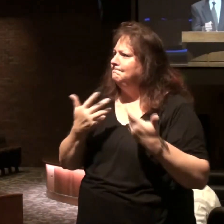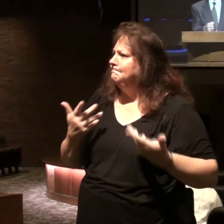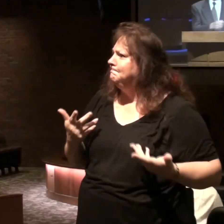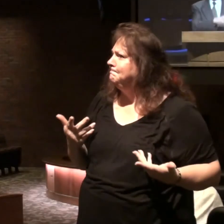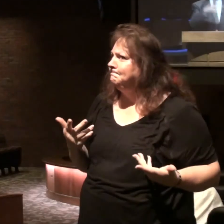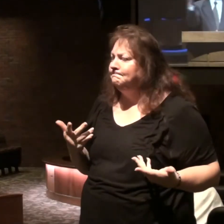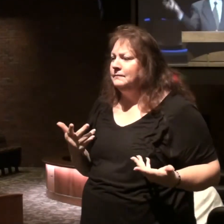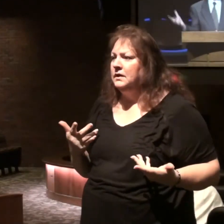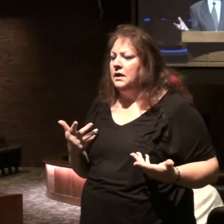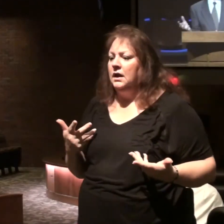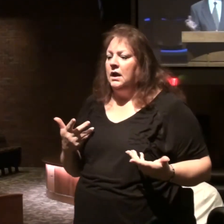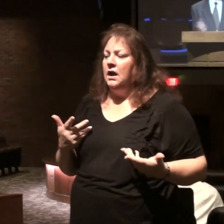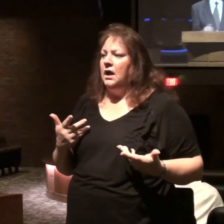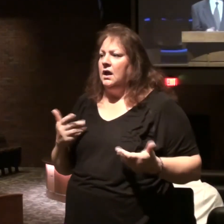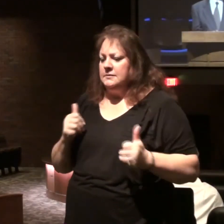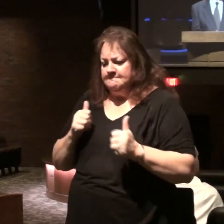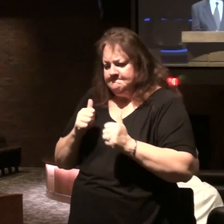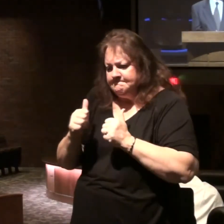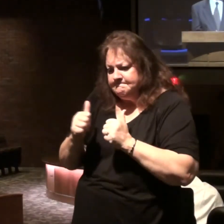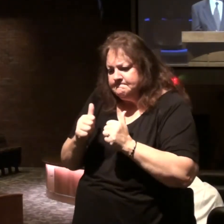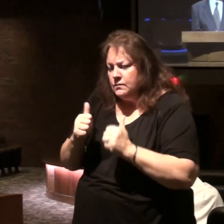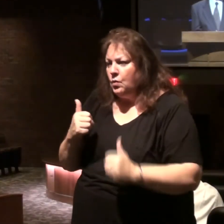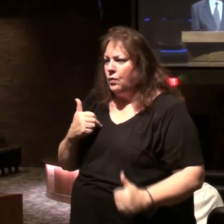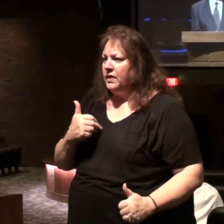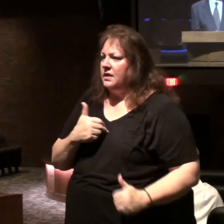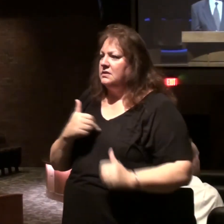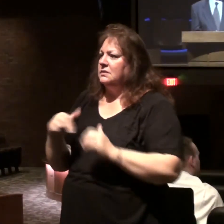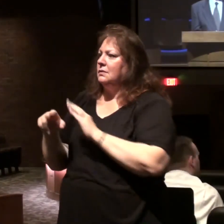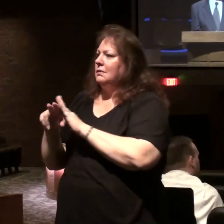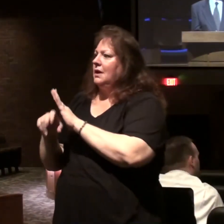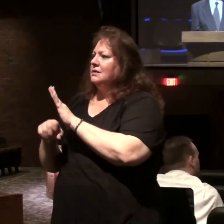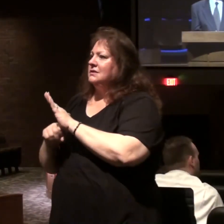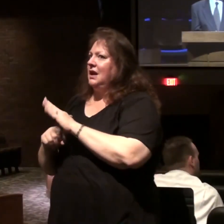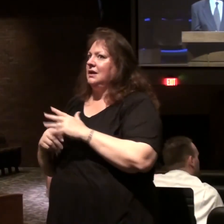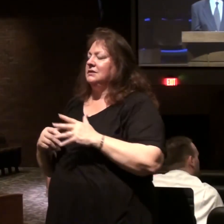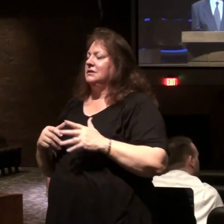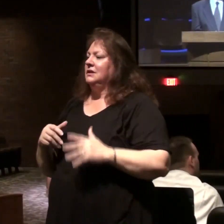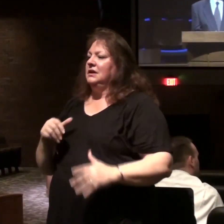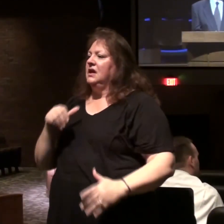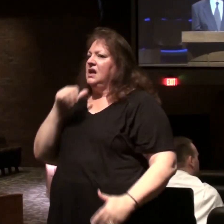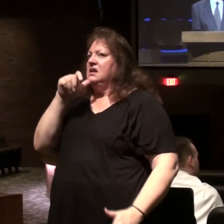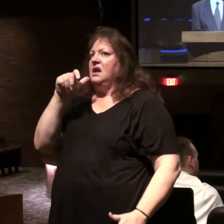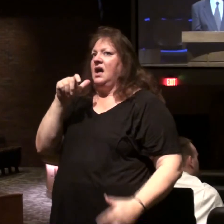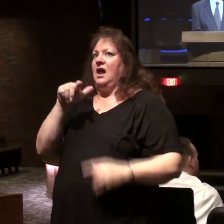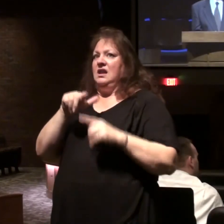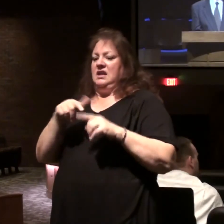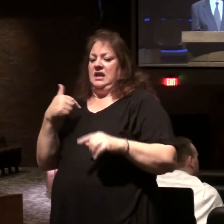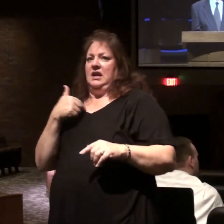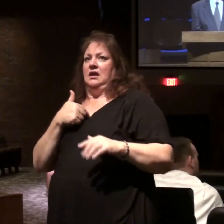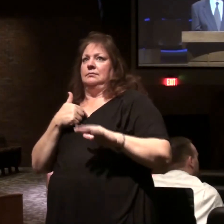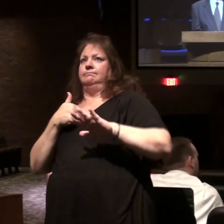and rival the United States and not need them